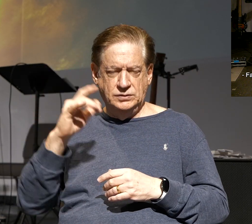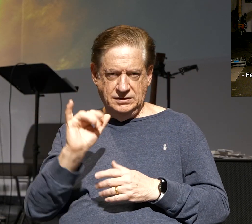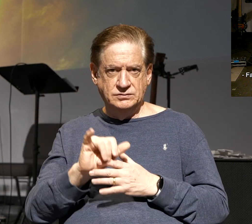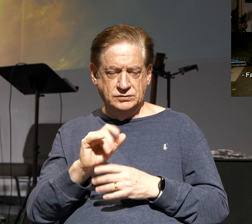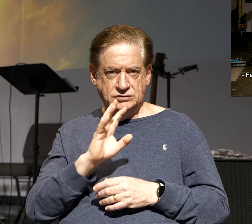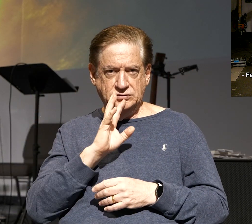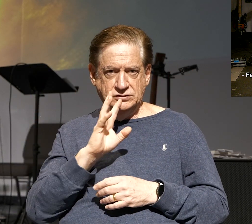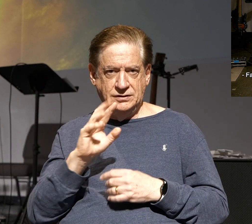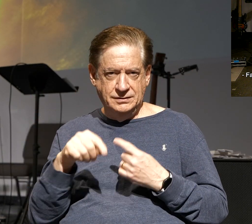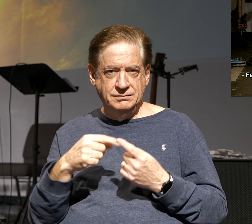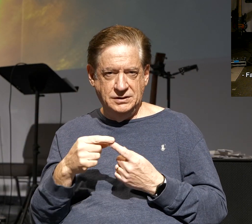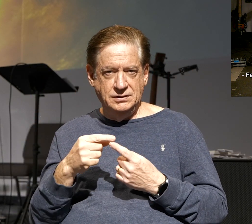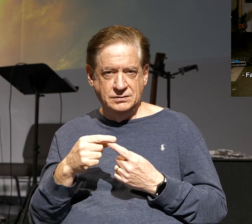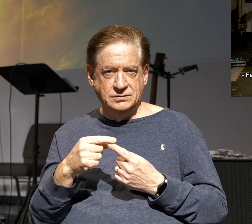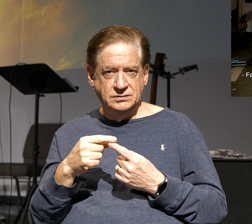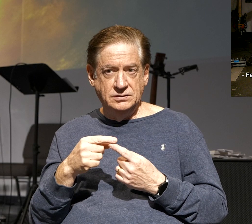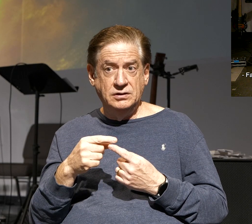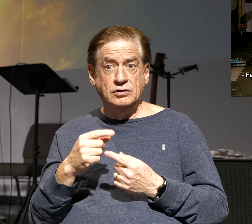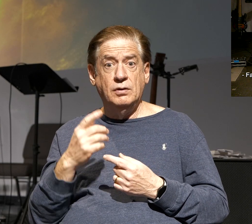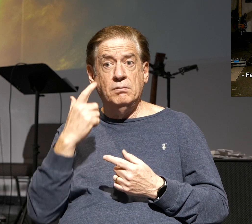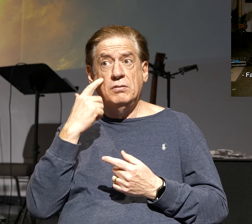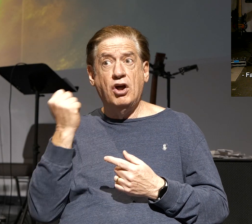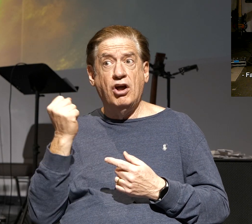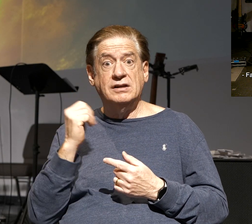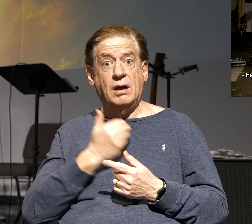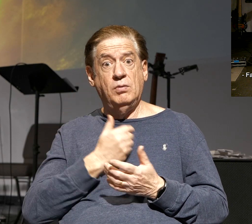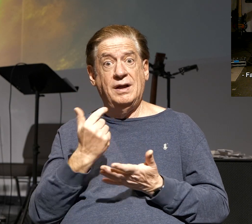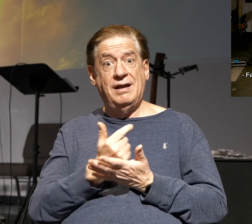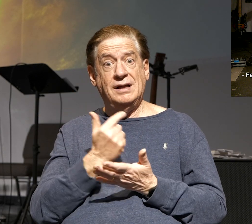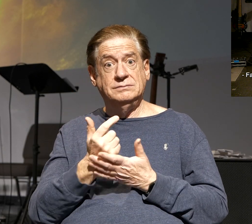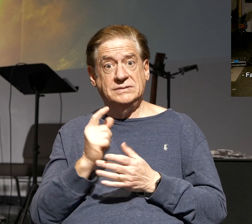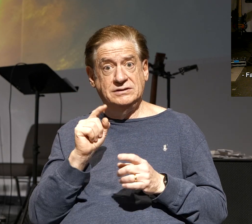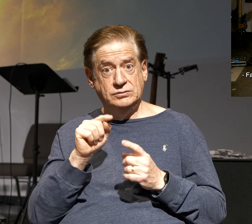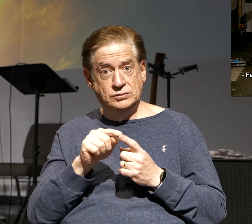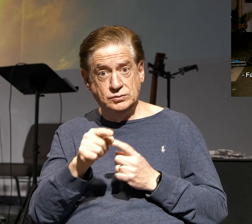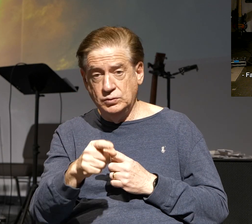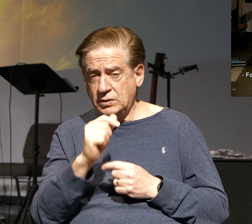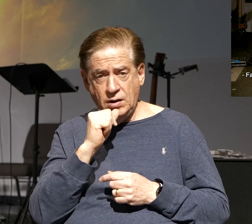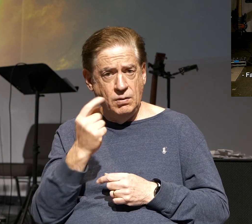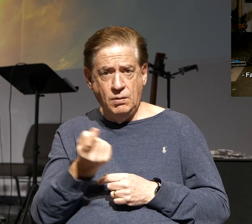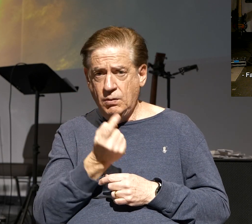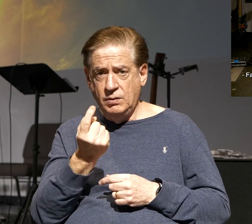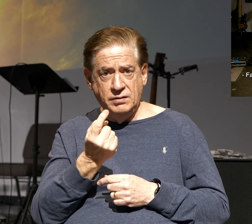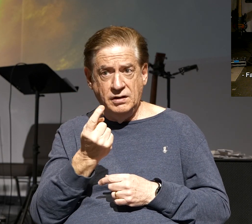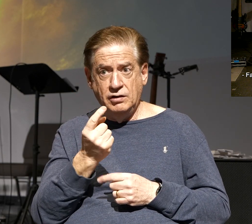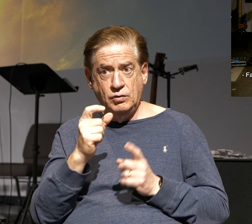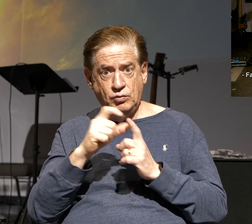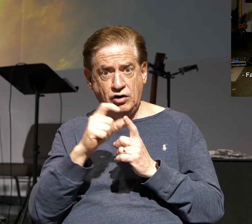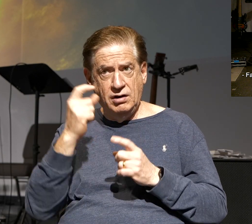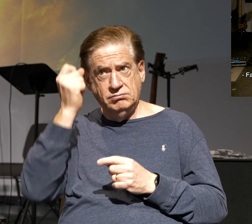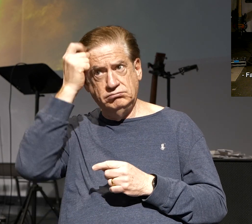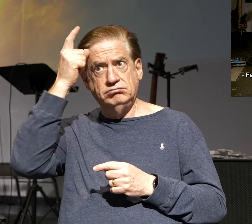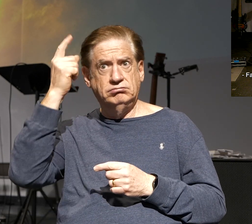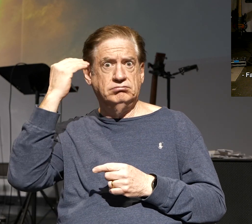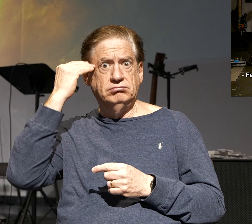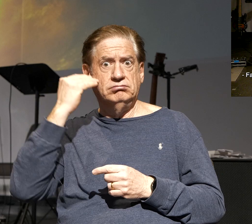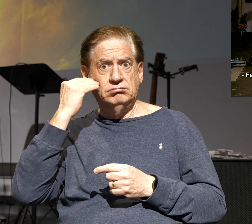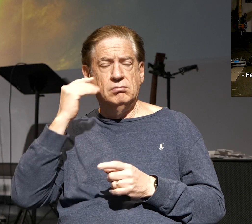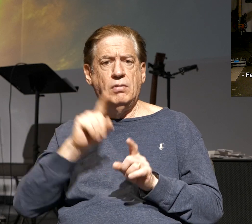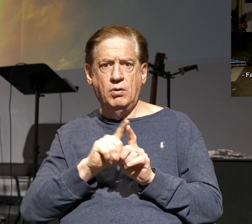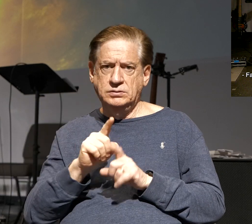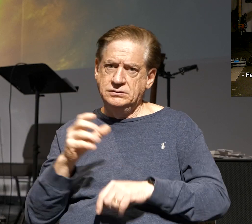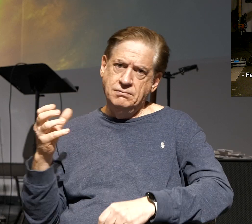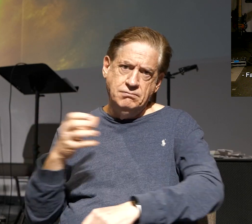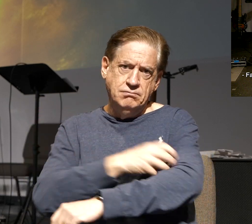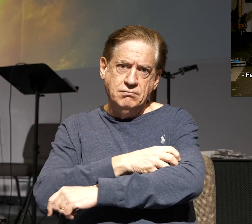saying. And so because our gospel came to you not only in word, that's comprehension, head, but also in